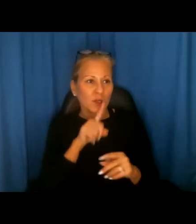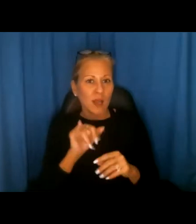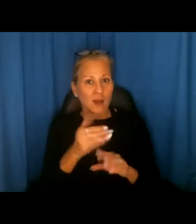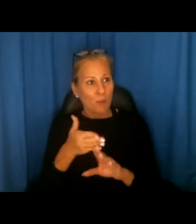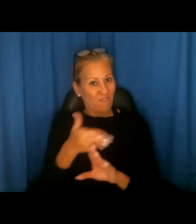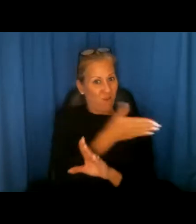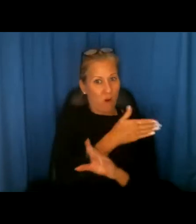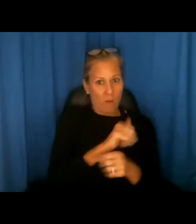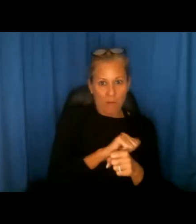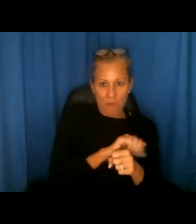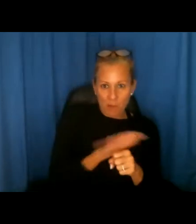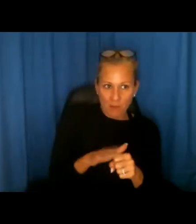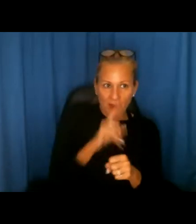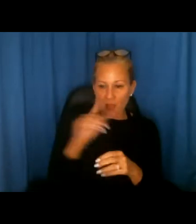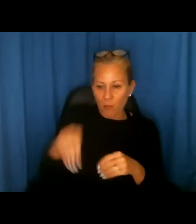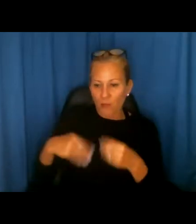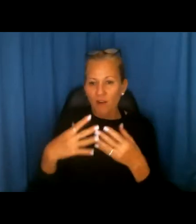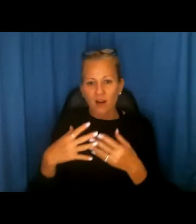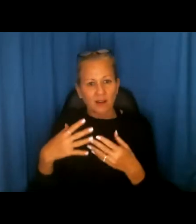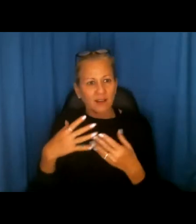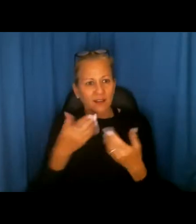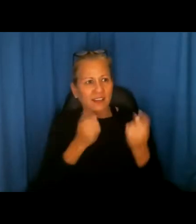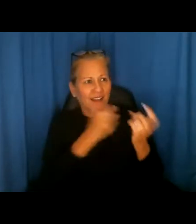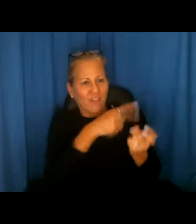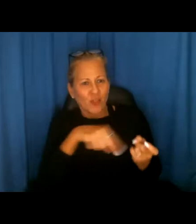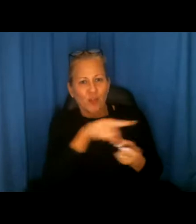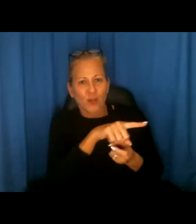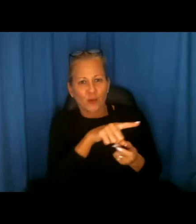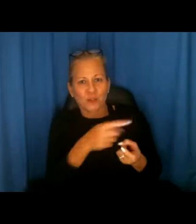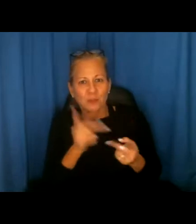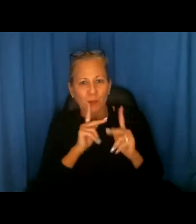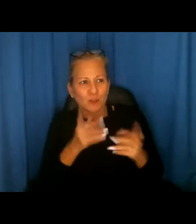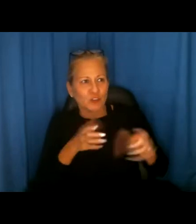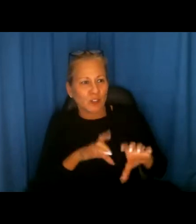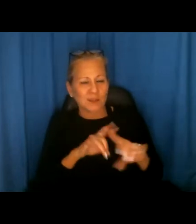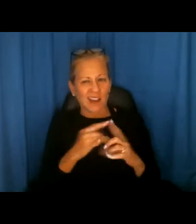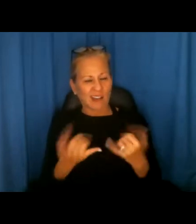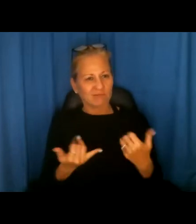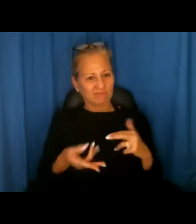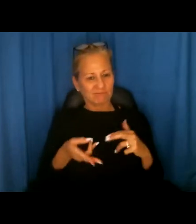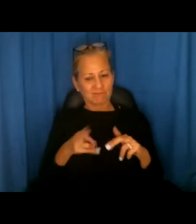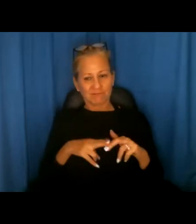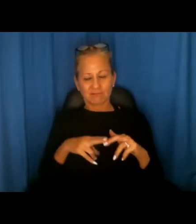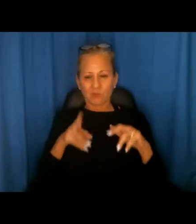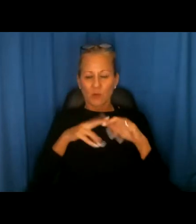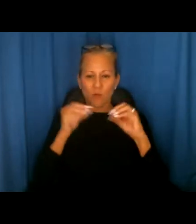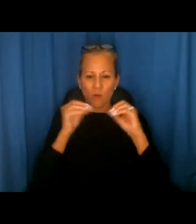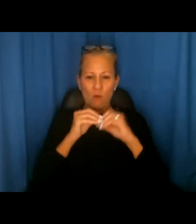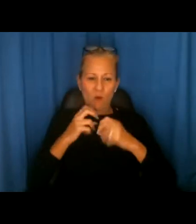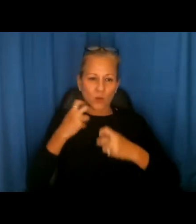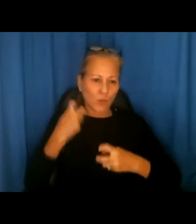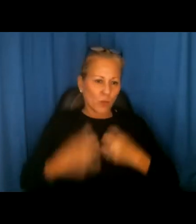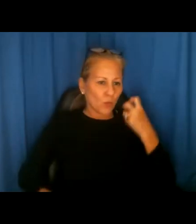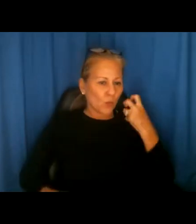uh, they provided a fighting chance for most consumers. Now it's becoming incredibly hard, even